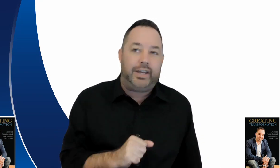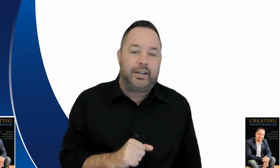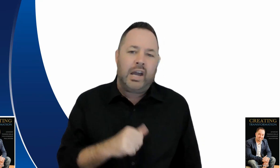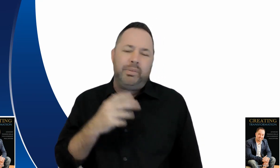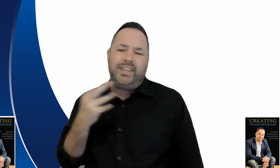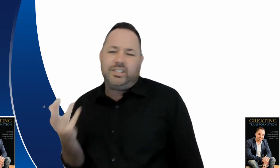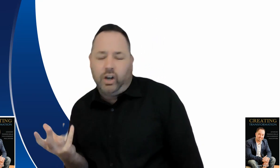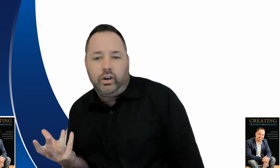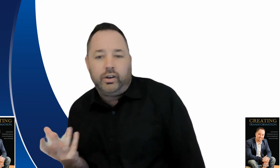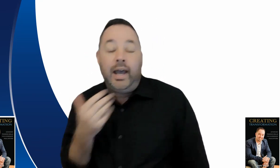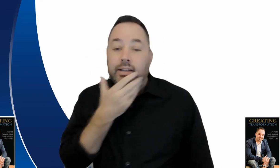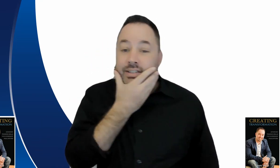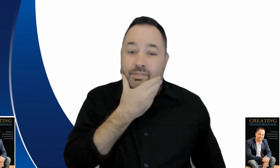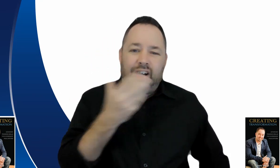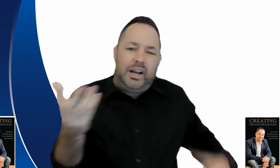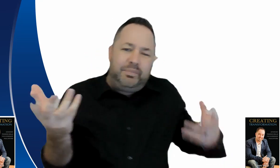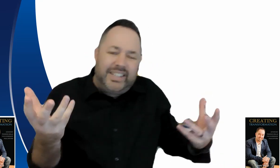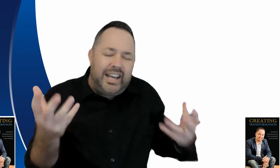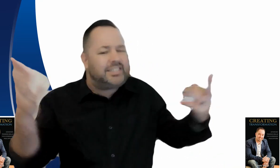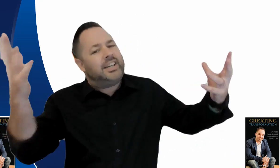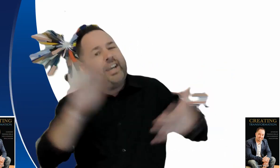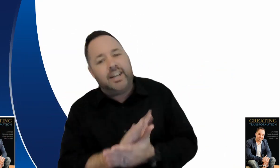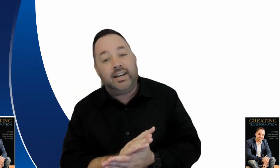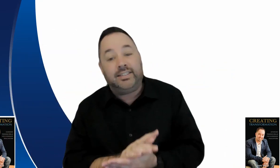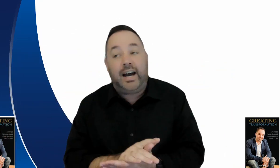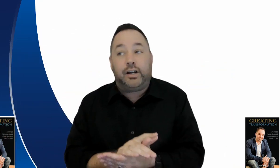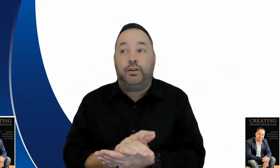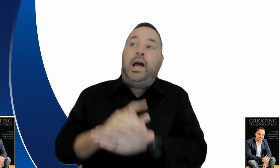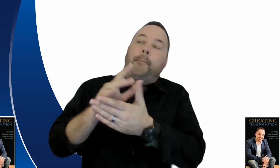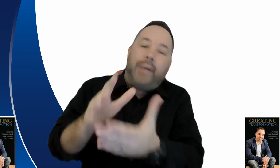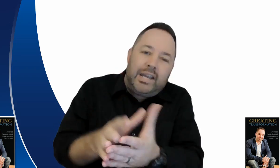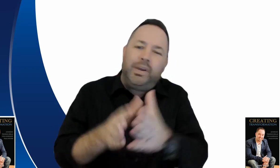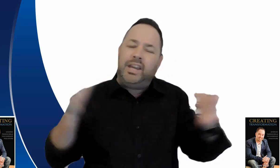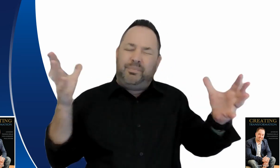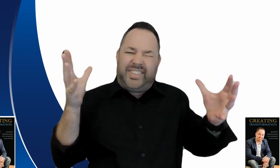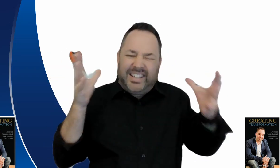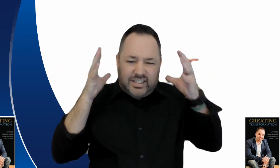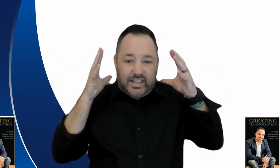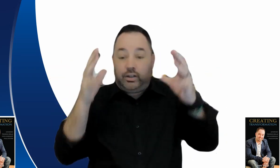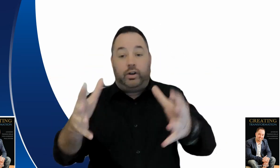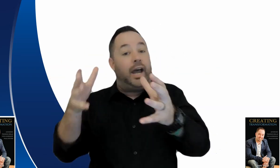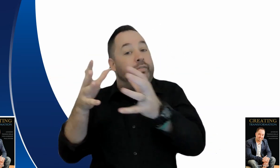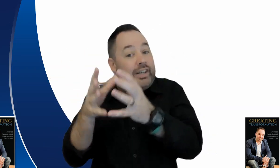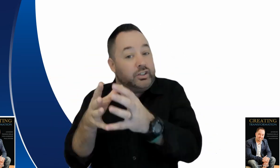things but they just don't and sometimes yes i get it it's out of maybe they just they don't have the